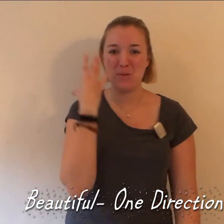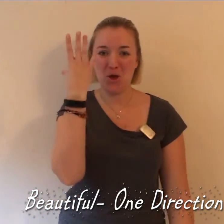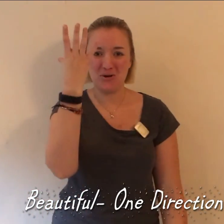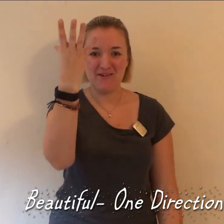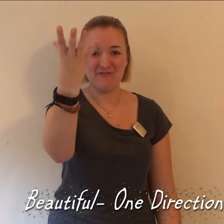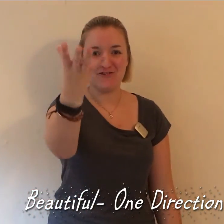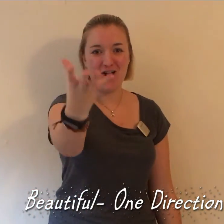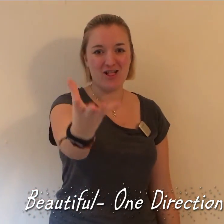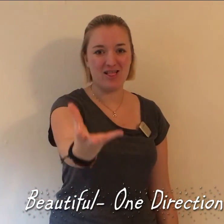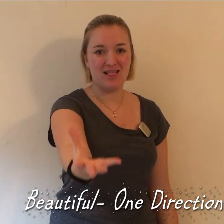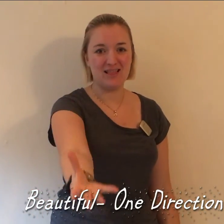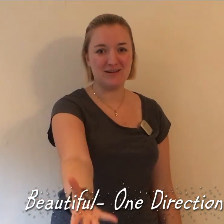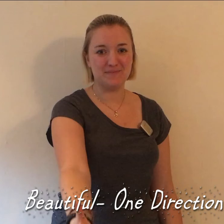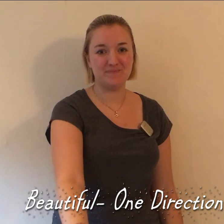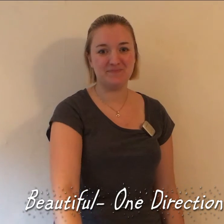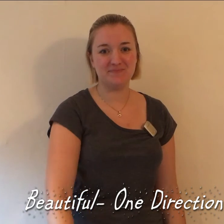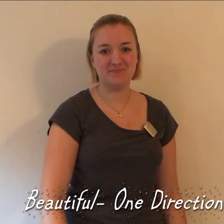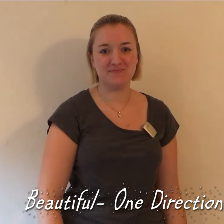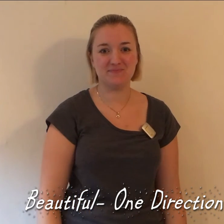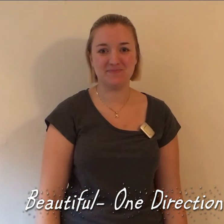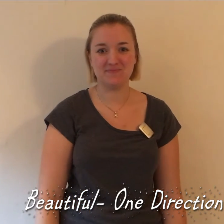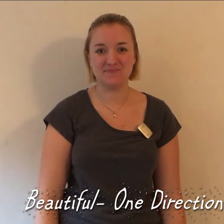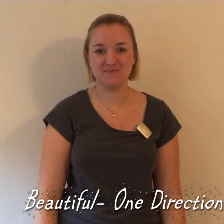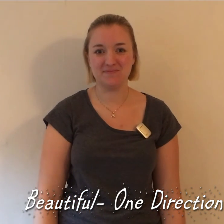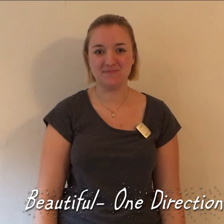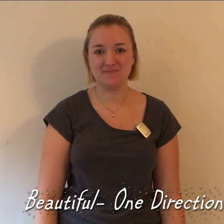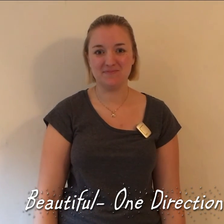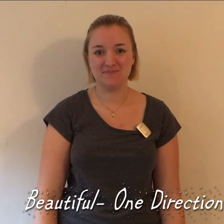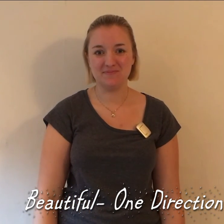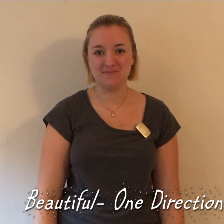beautiful Ah-oh-oh Oh You... Oh-oh Oh-oh Oh-oh you.